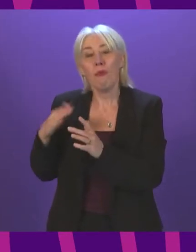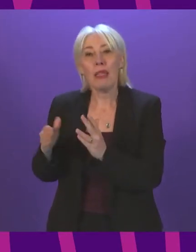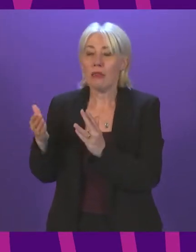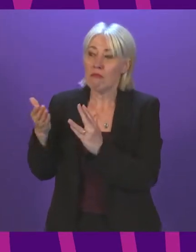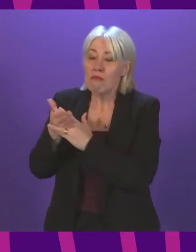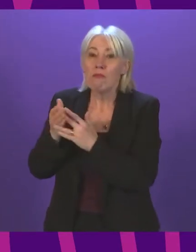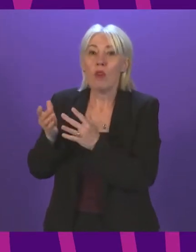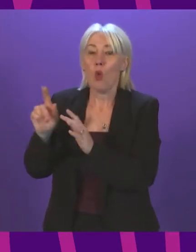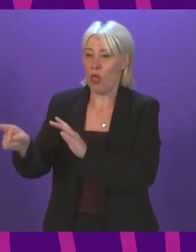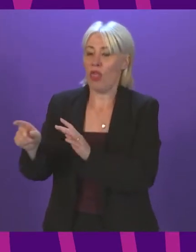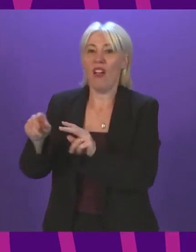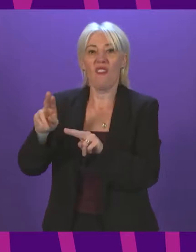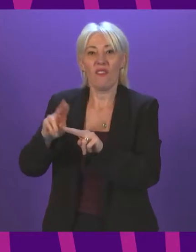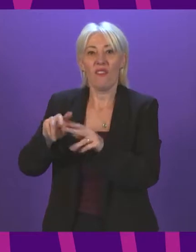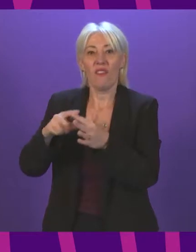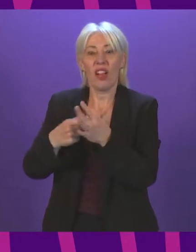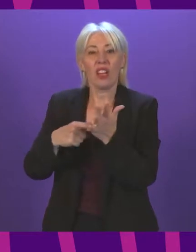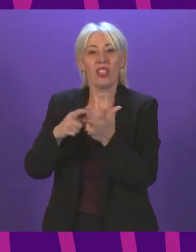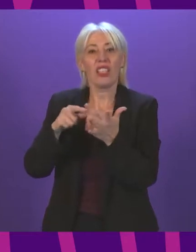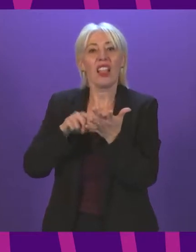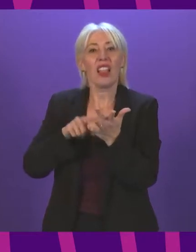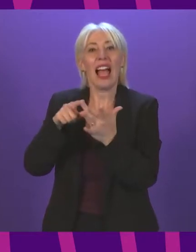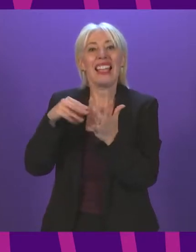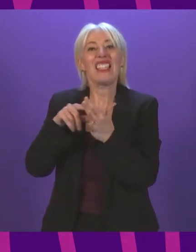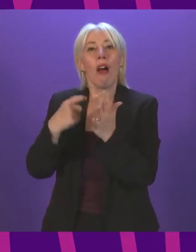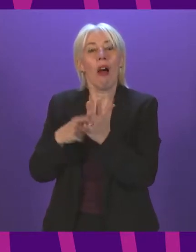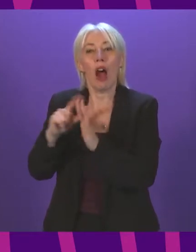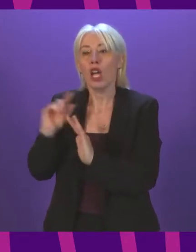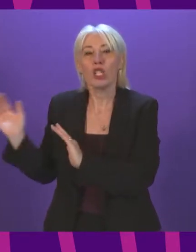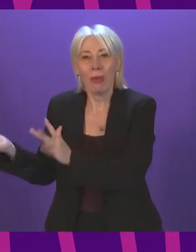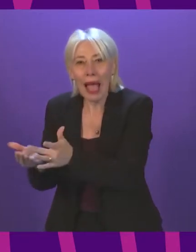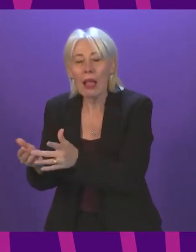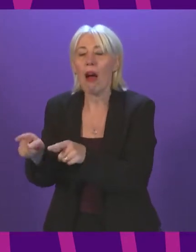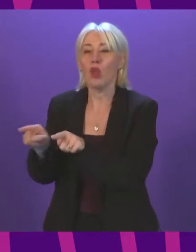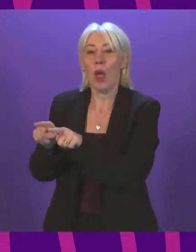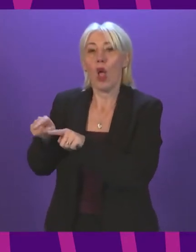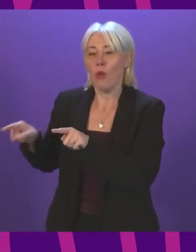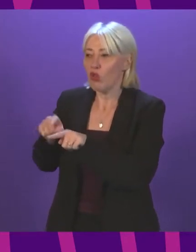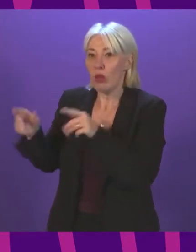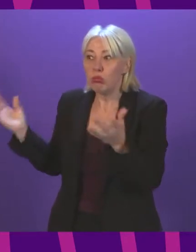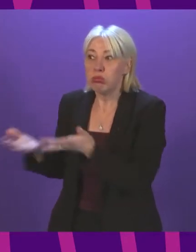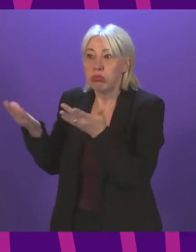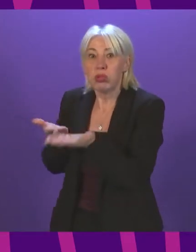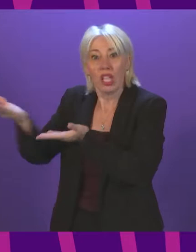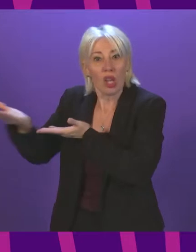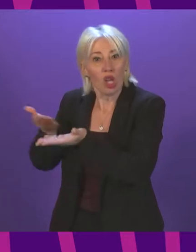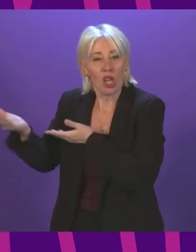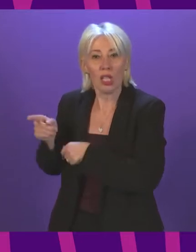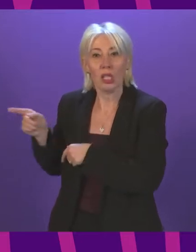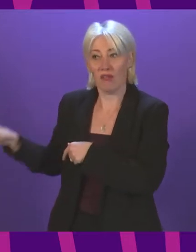fertiliser supplier, in an attempt to find a resolution to that. We would, of course, encourage these discussions because this is